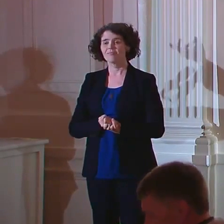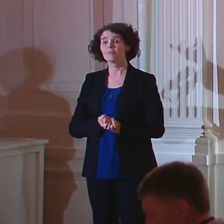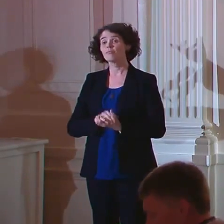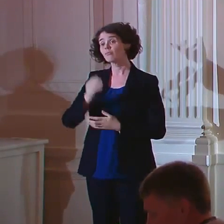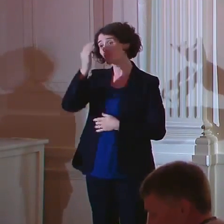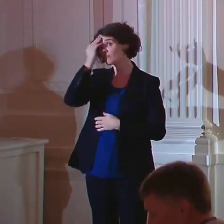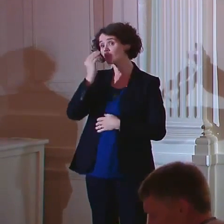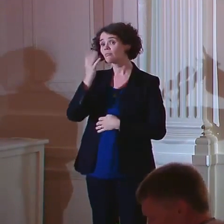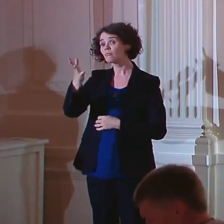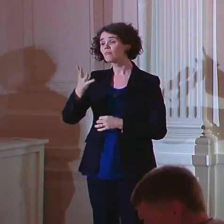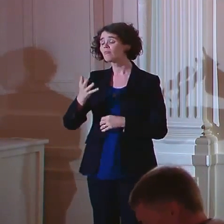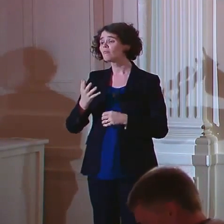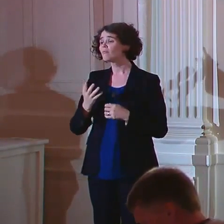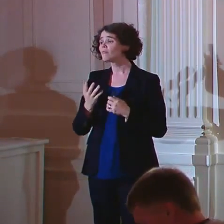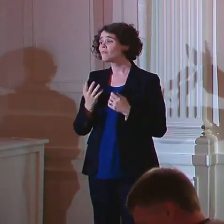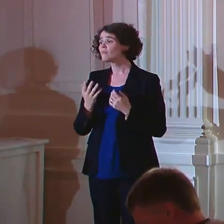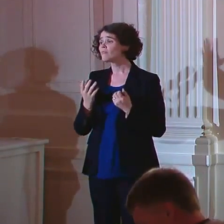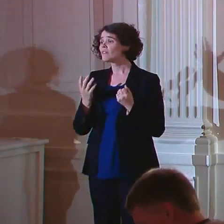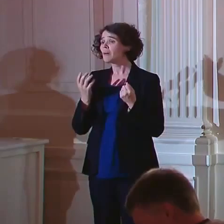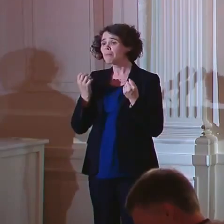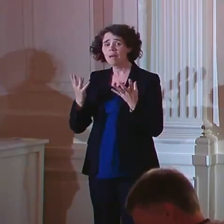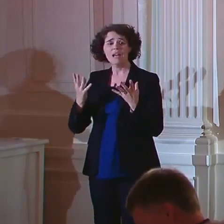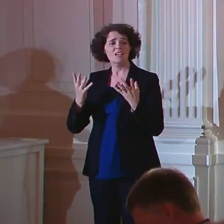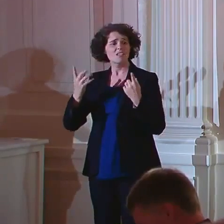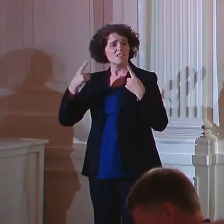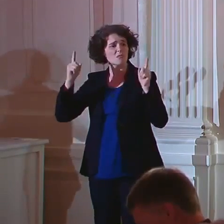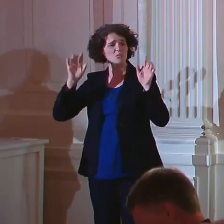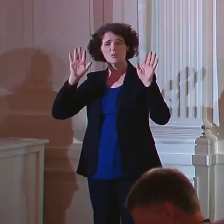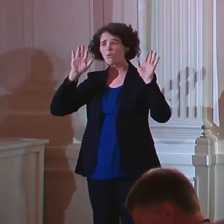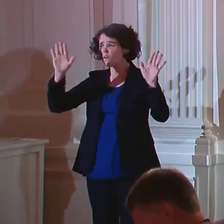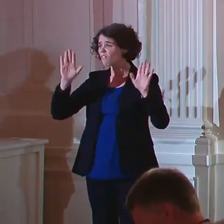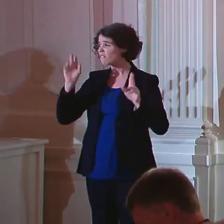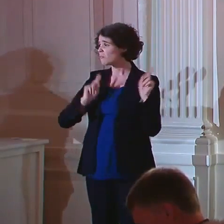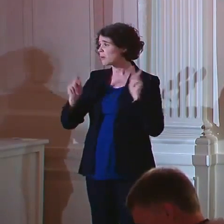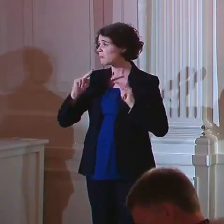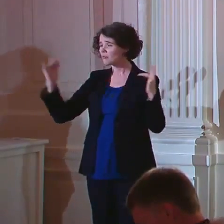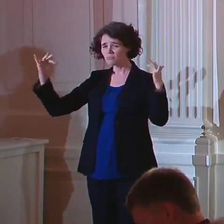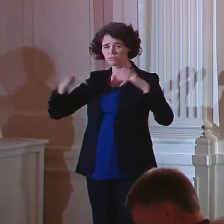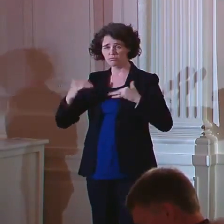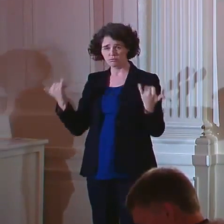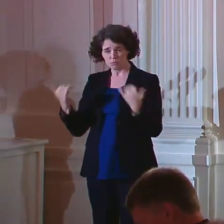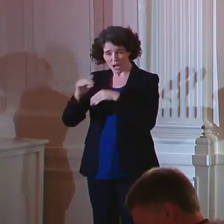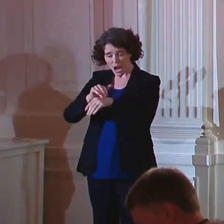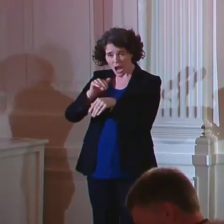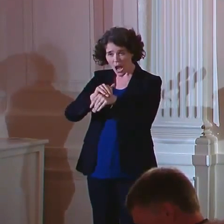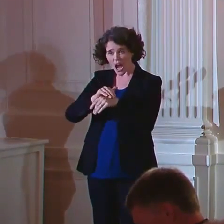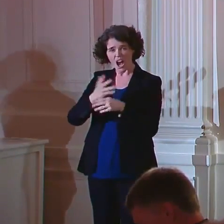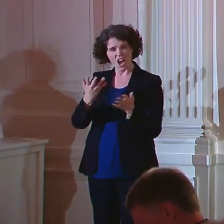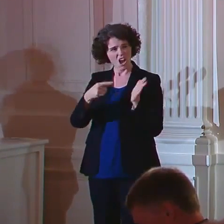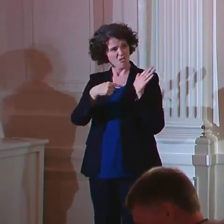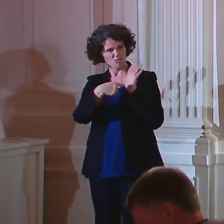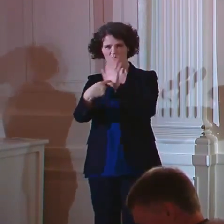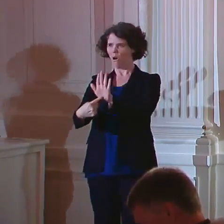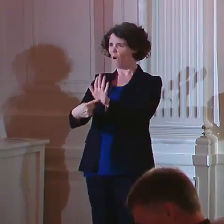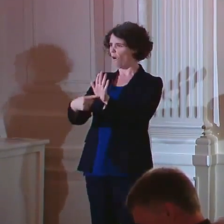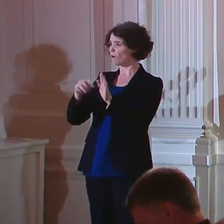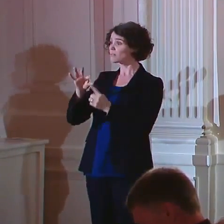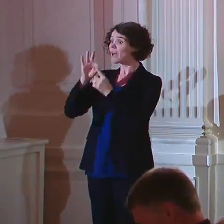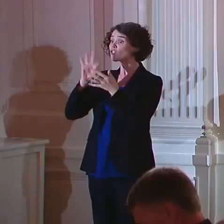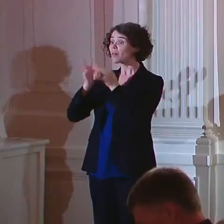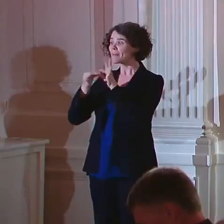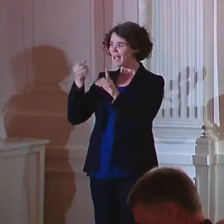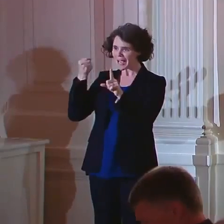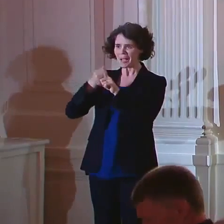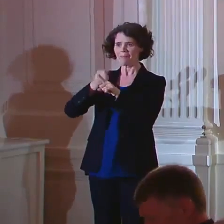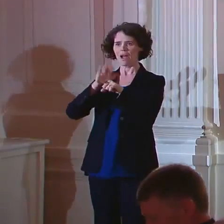The fact that so many accomplished, wonderful people are here is a testament to the impact that Special Olympics has